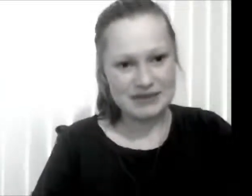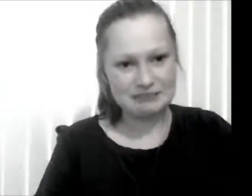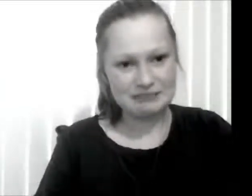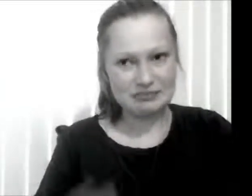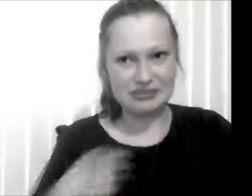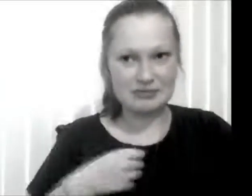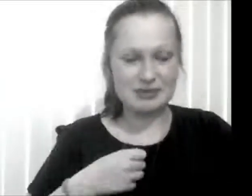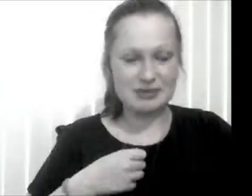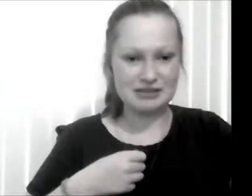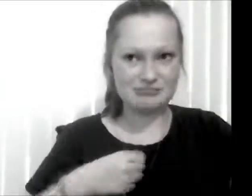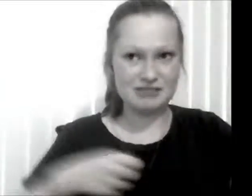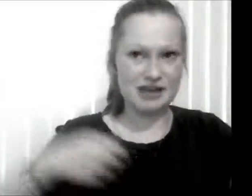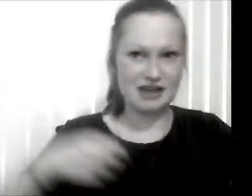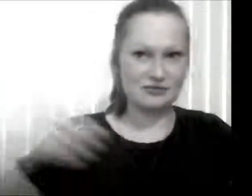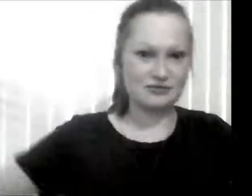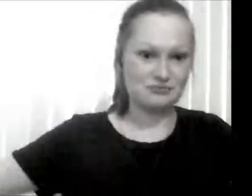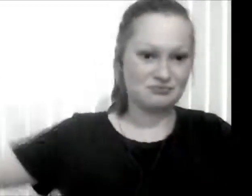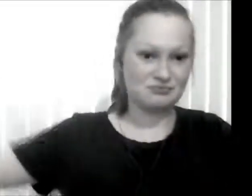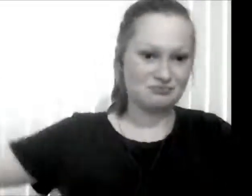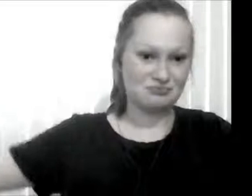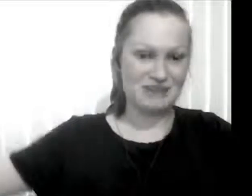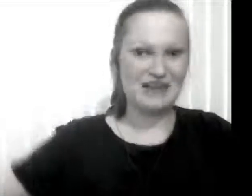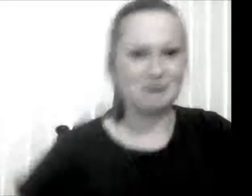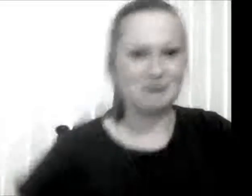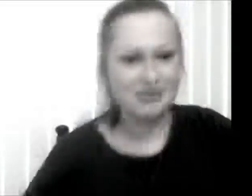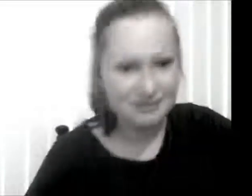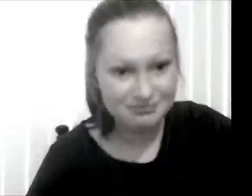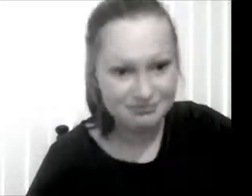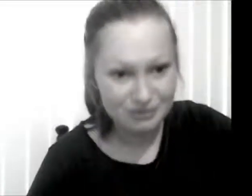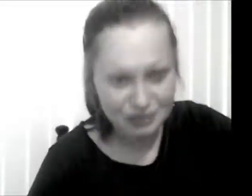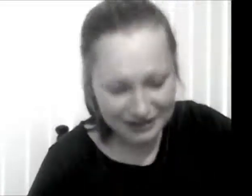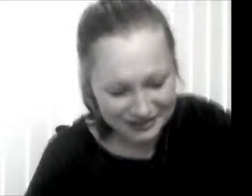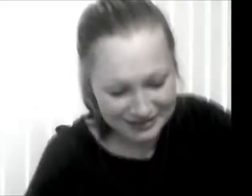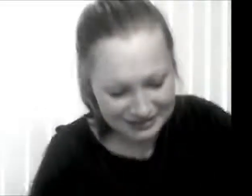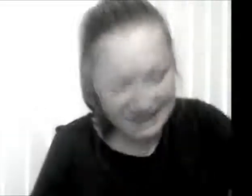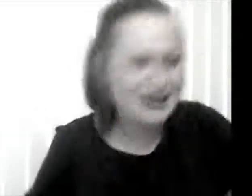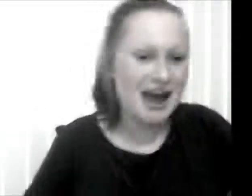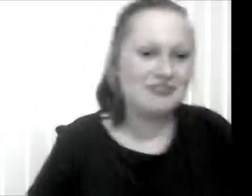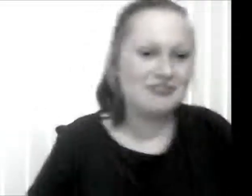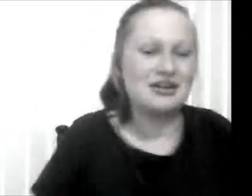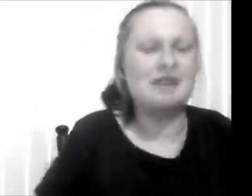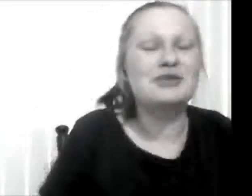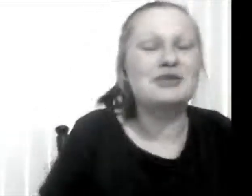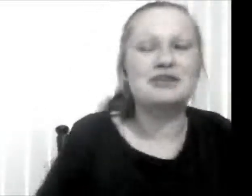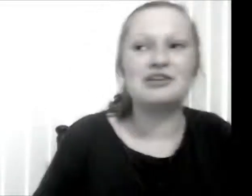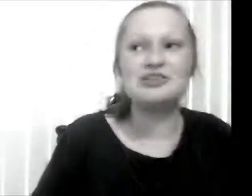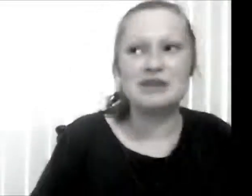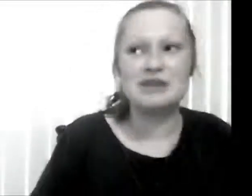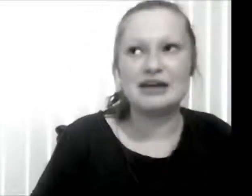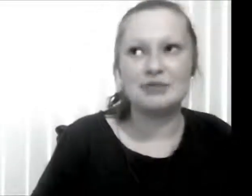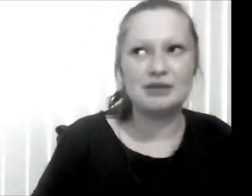maybe end of any month probably. I have I'm not in a rush but like probably